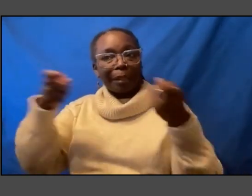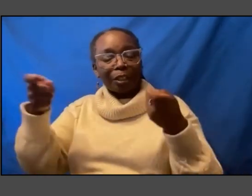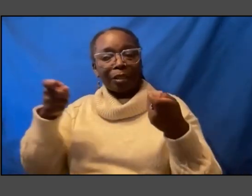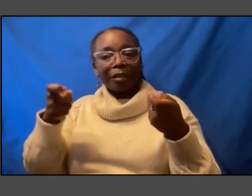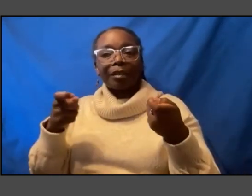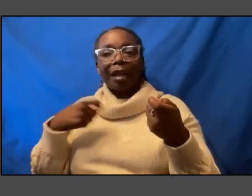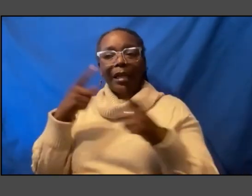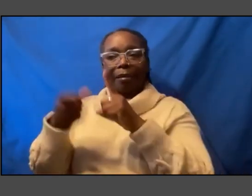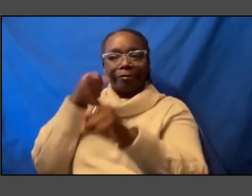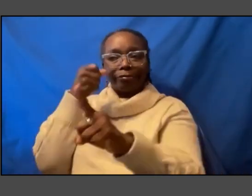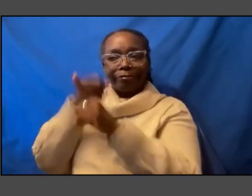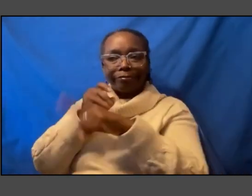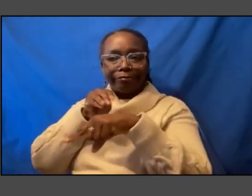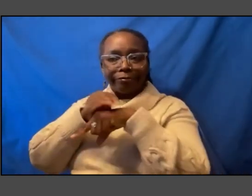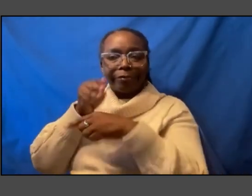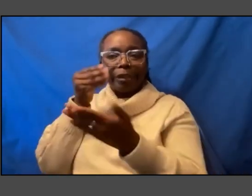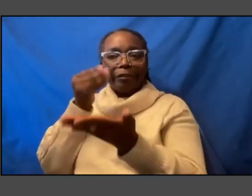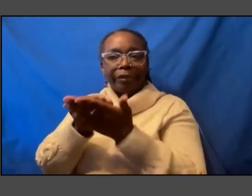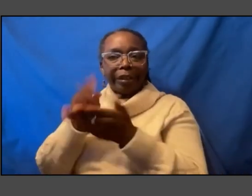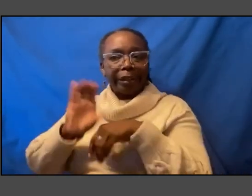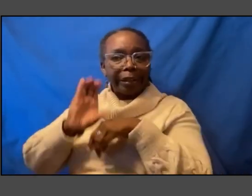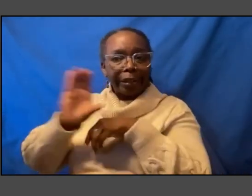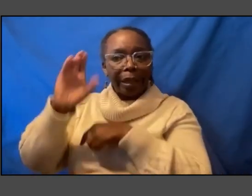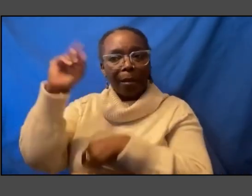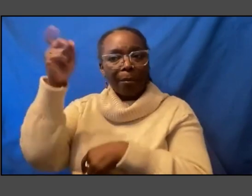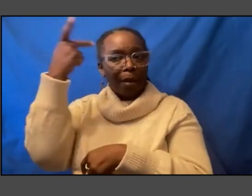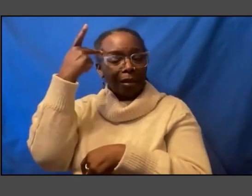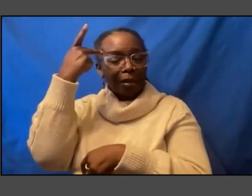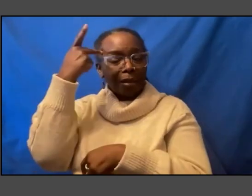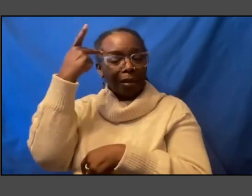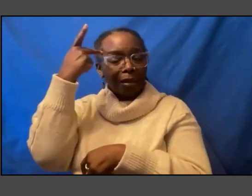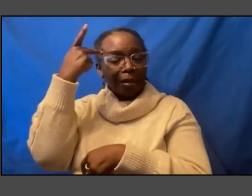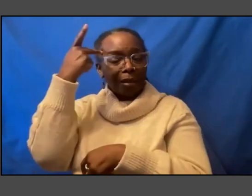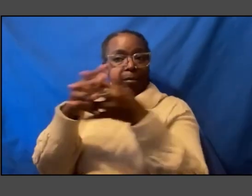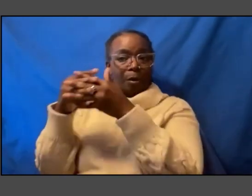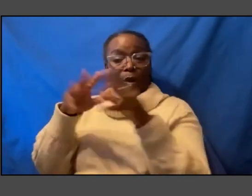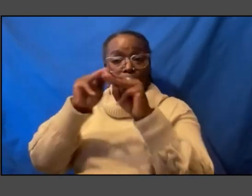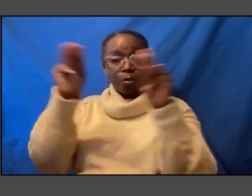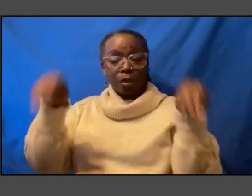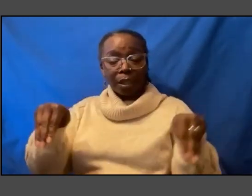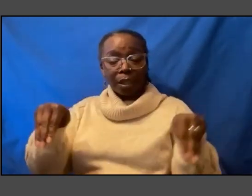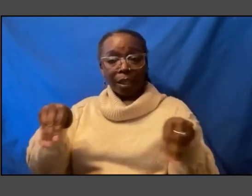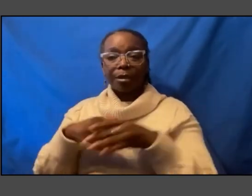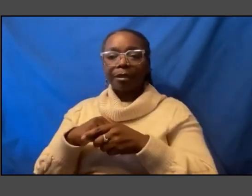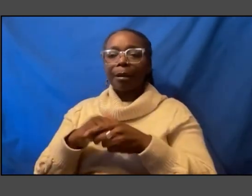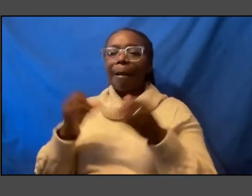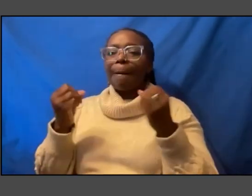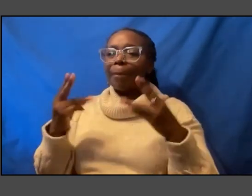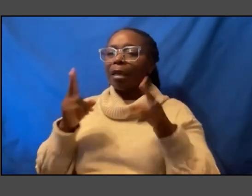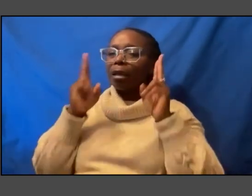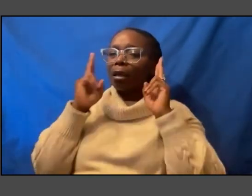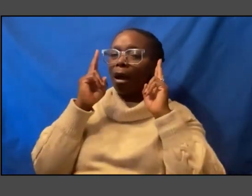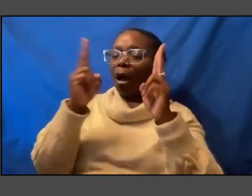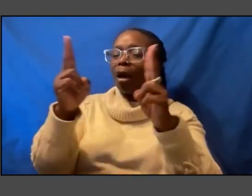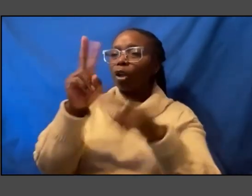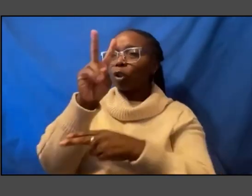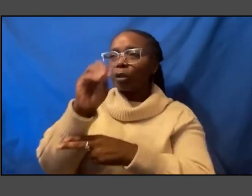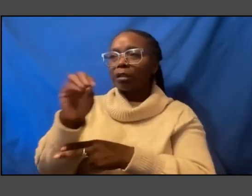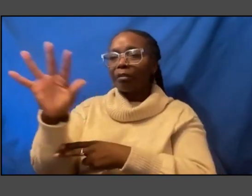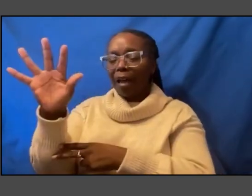and politics on American museums among many honors in 2005 he was named one of the